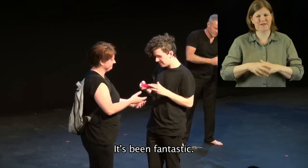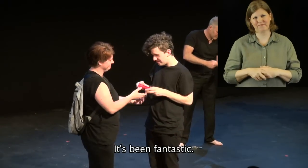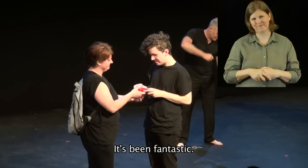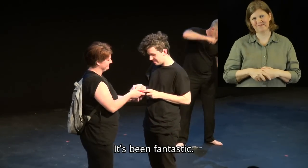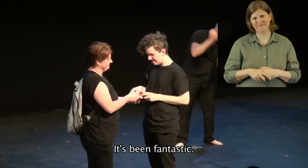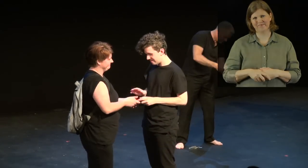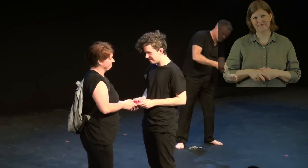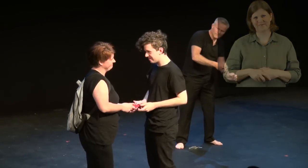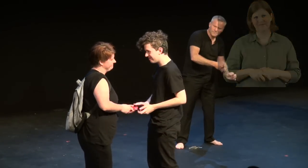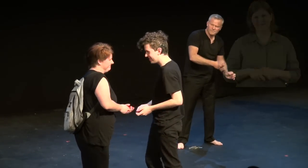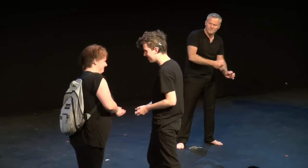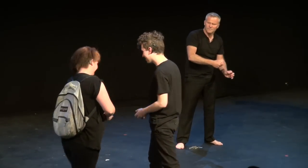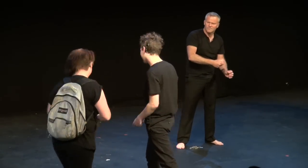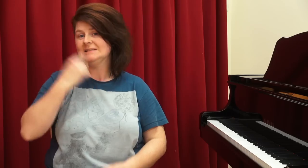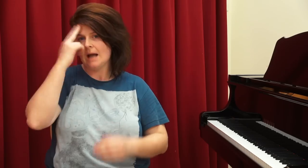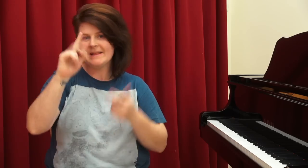It's been fantastic.